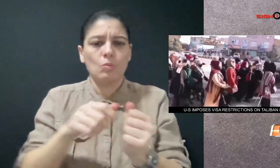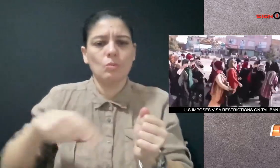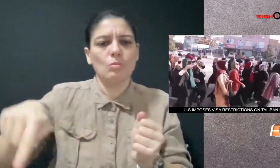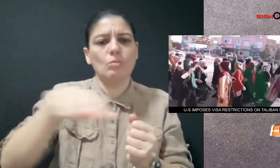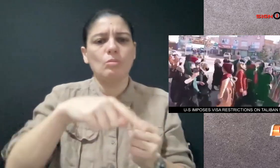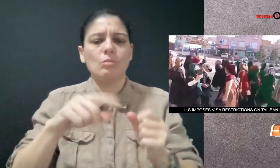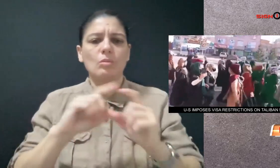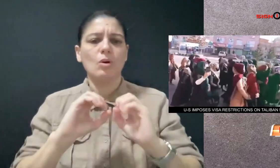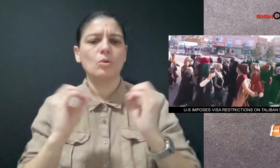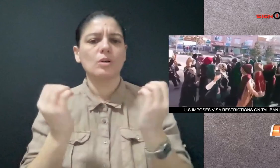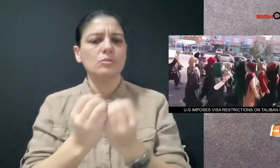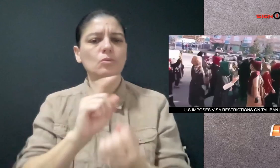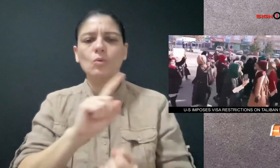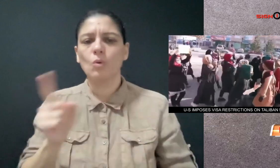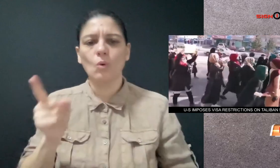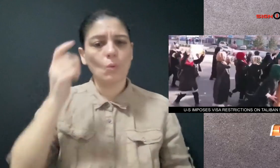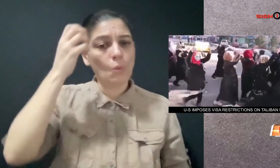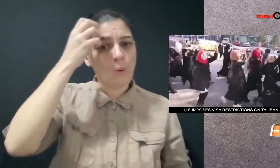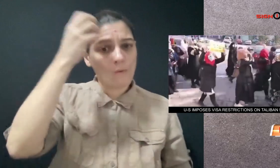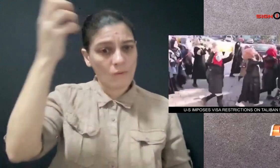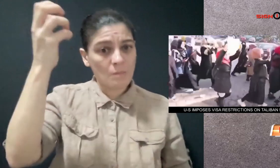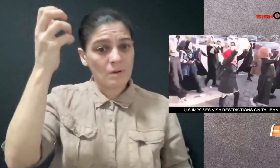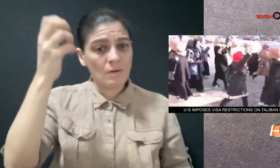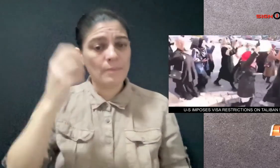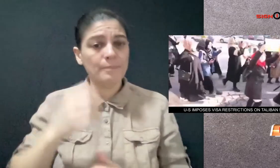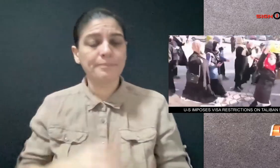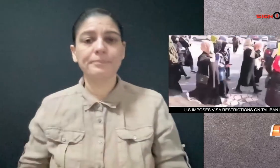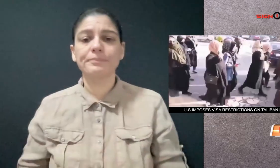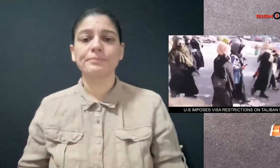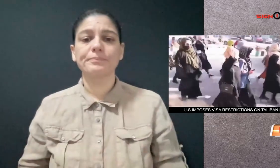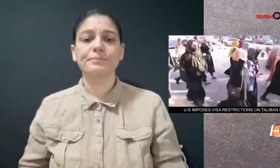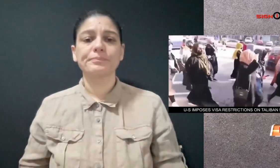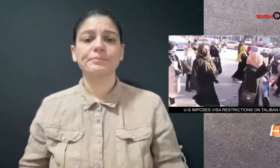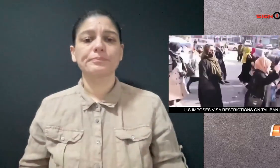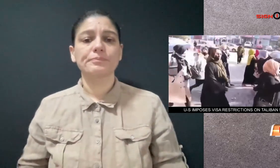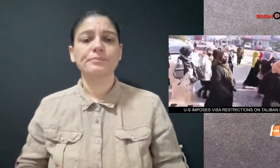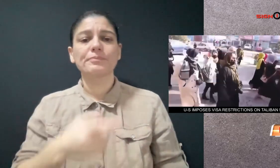attending universities and working with non-governmental organizations.